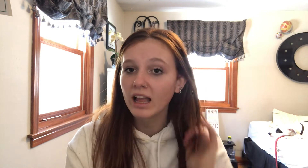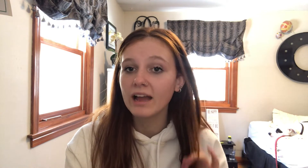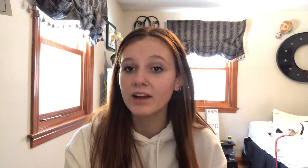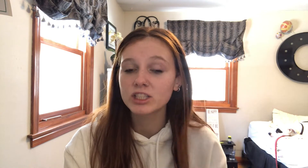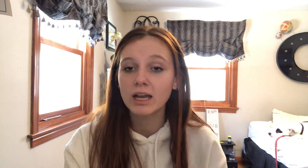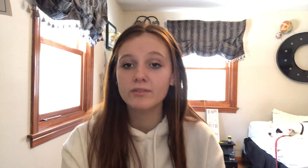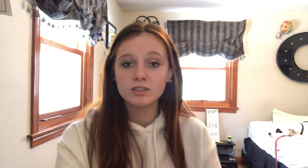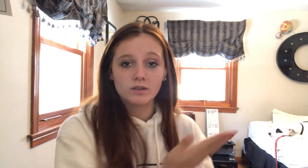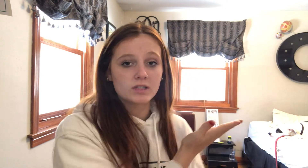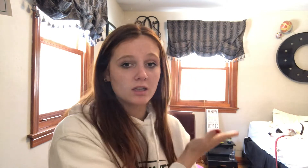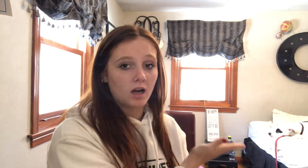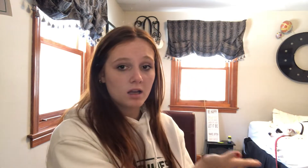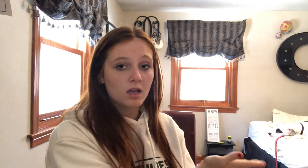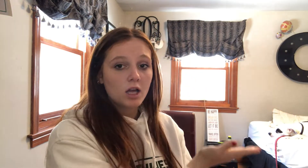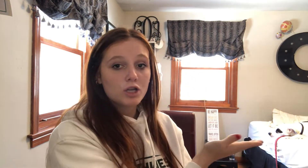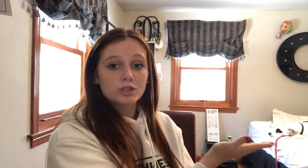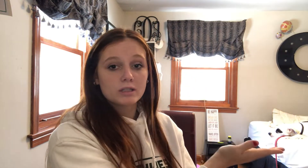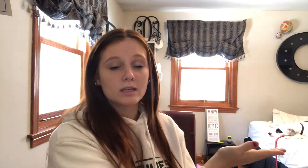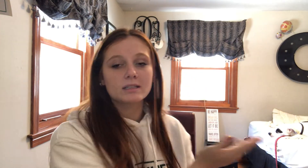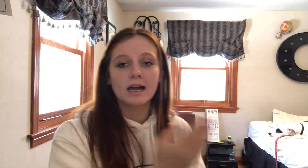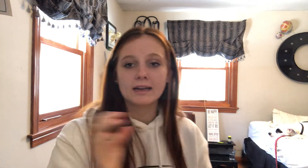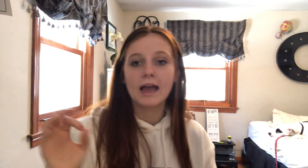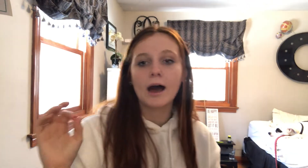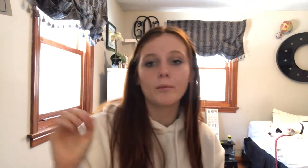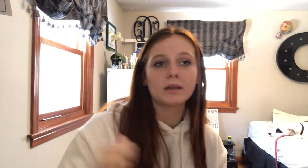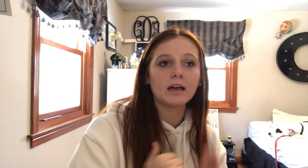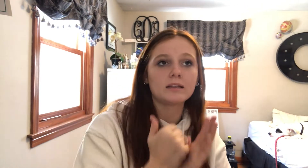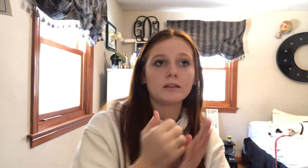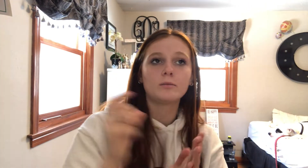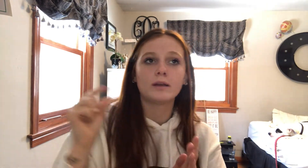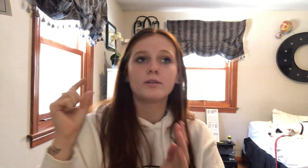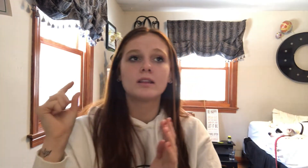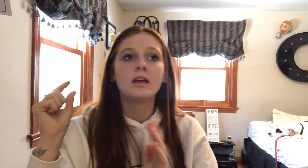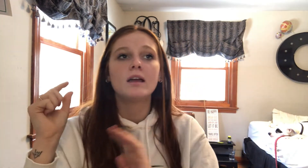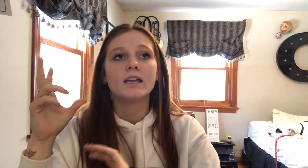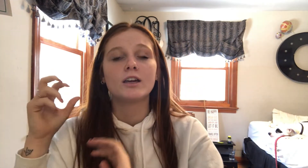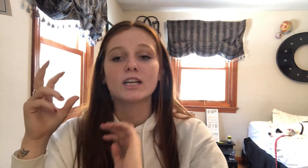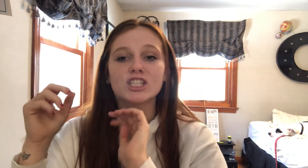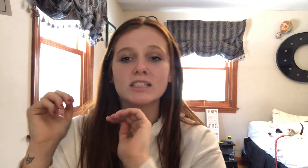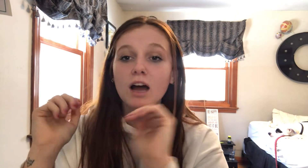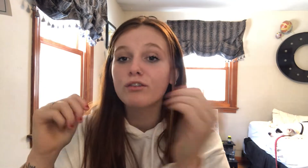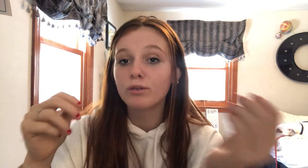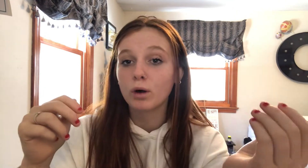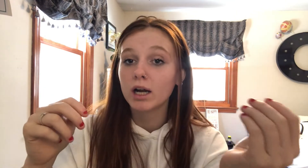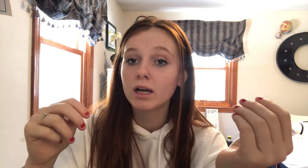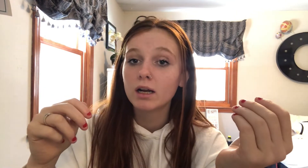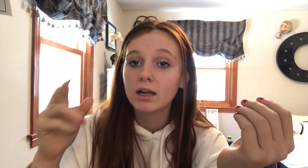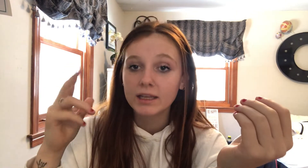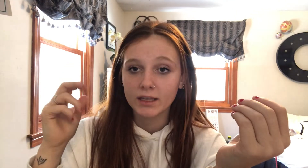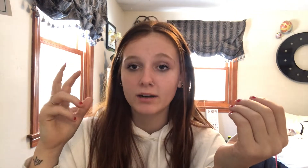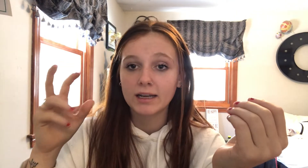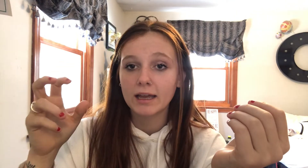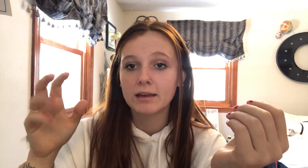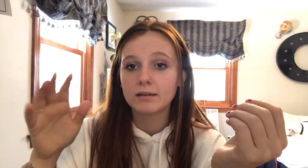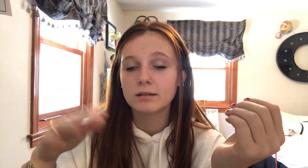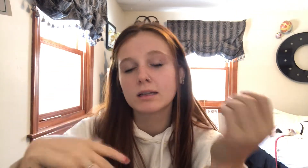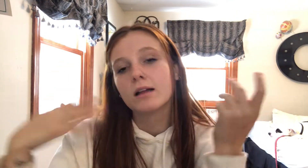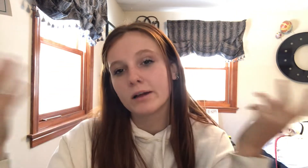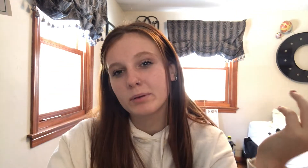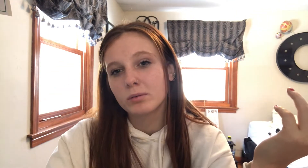I actually have a service dog. She does kind of help me a little bit with hearing. She's not for hearing and a lot of people